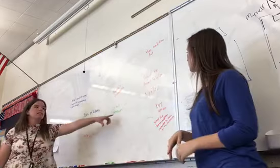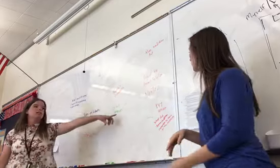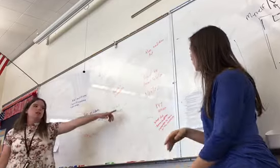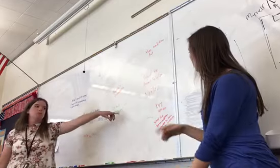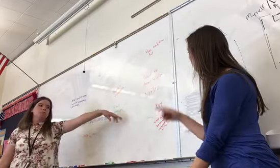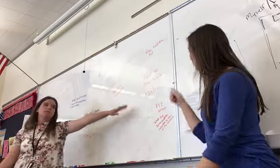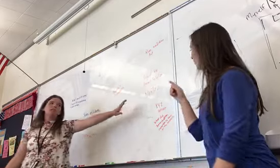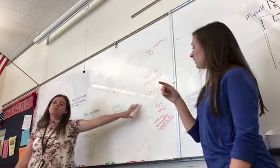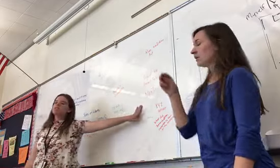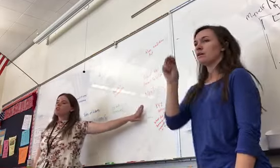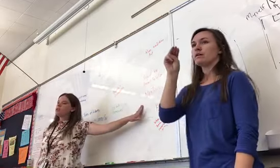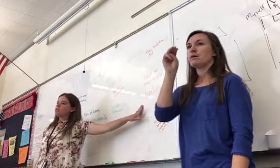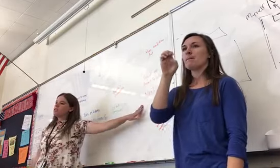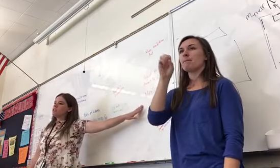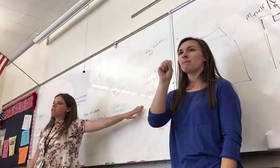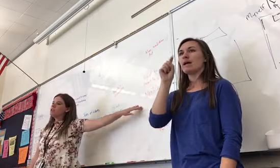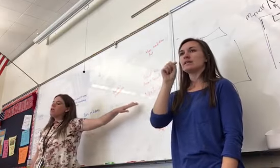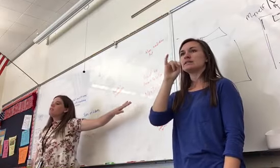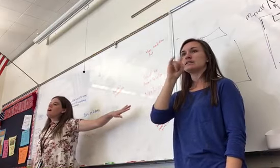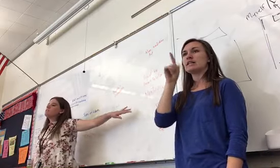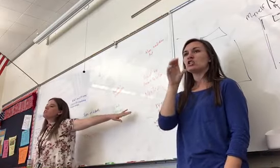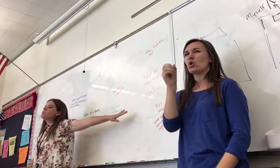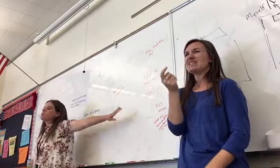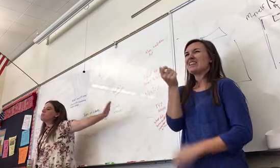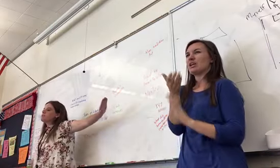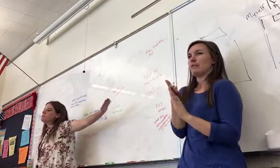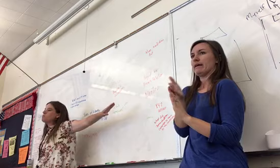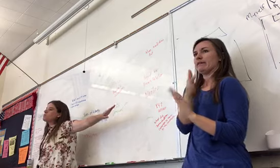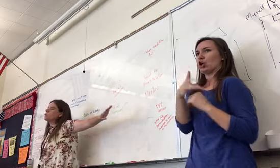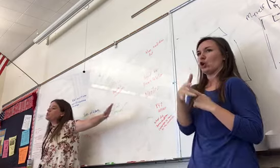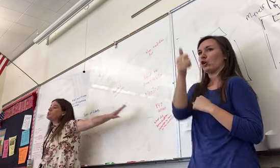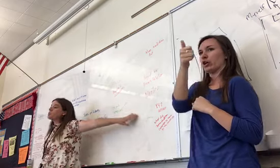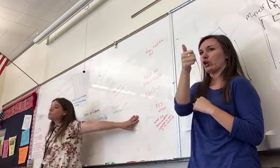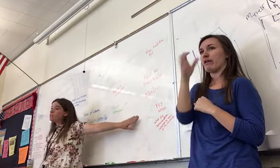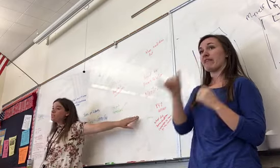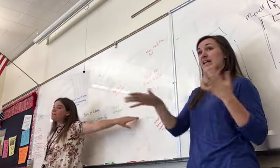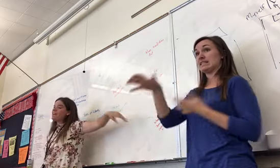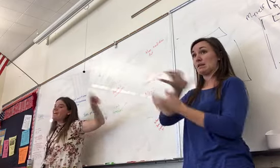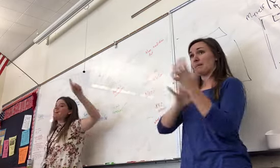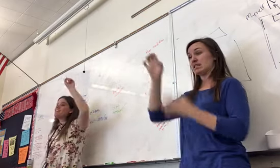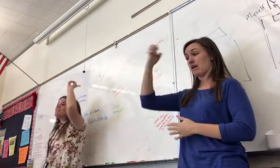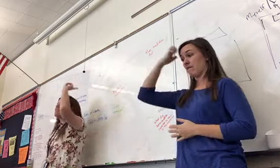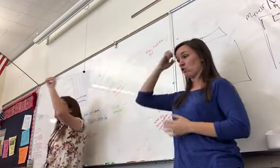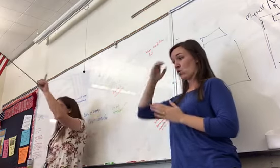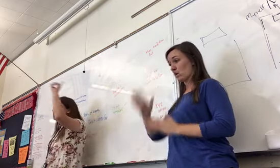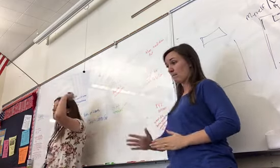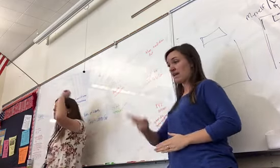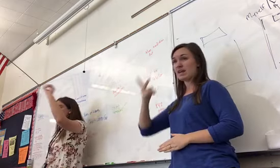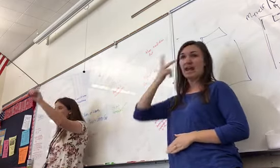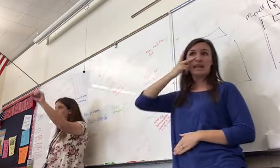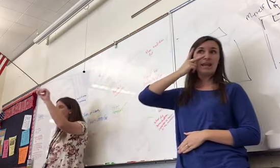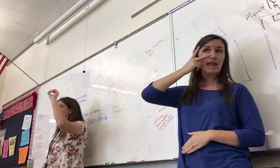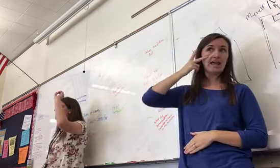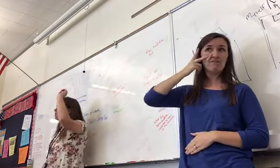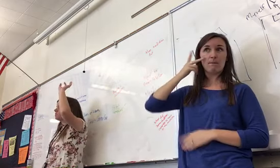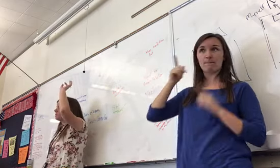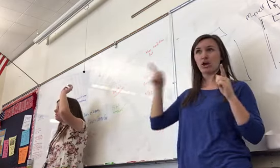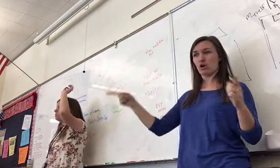Mestizo. Mestizo is a little bit earlier. That is going to be the mixing between European and Native American. That was a key